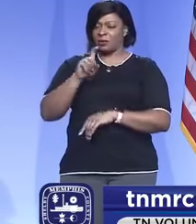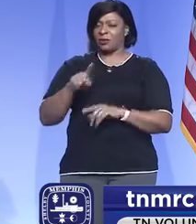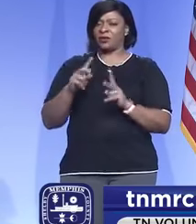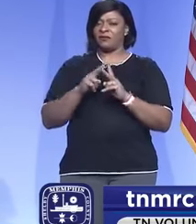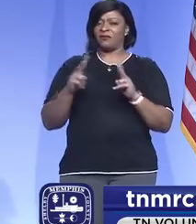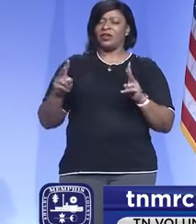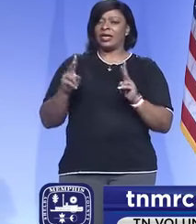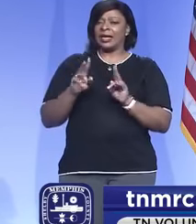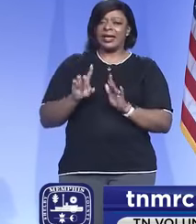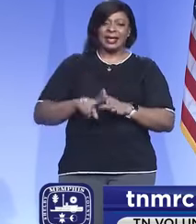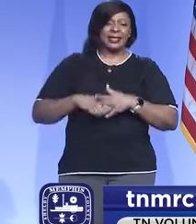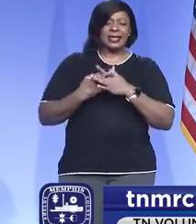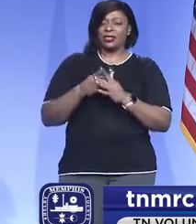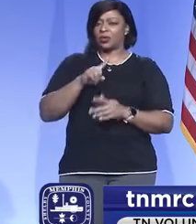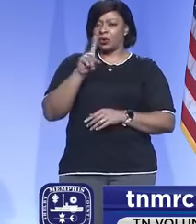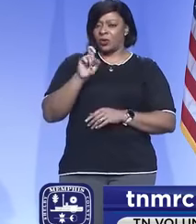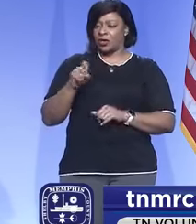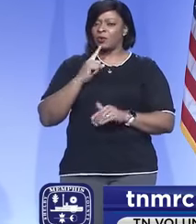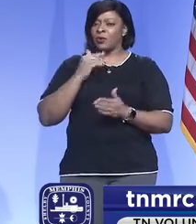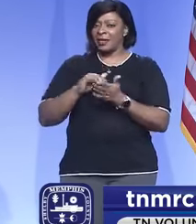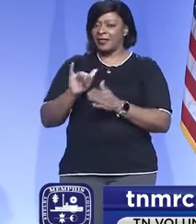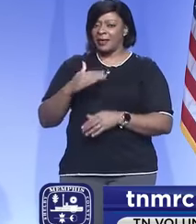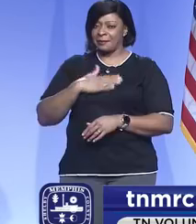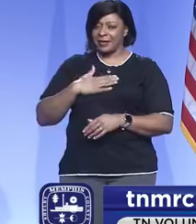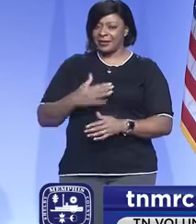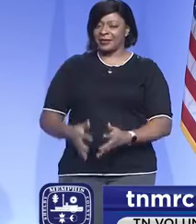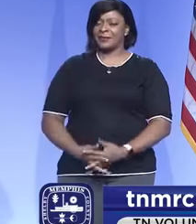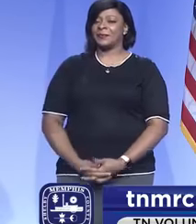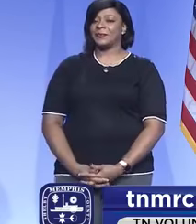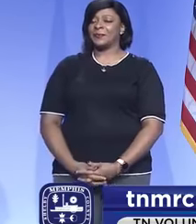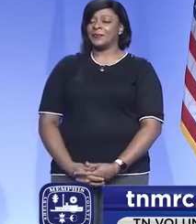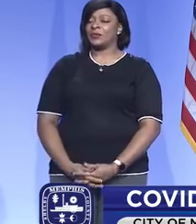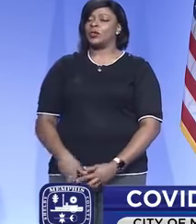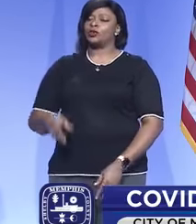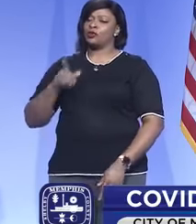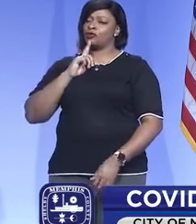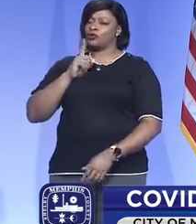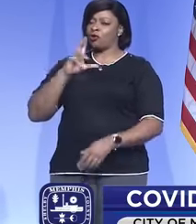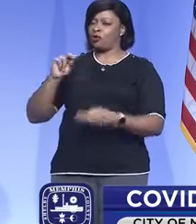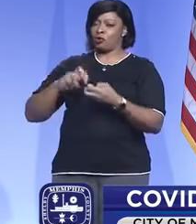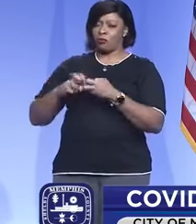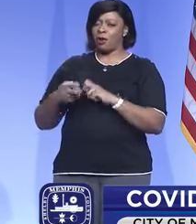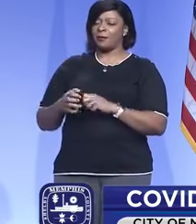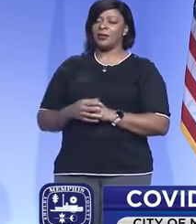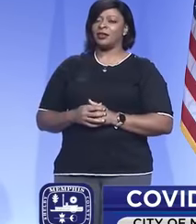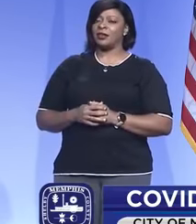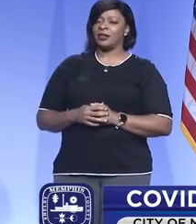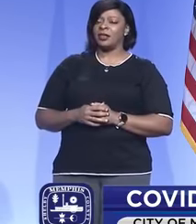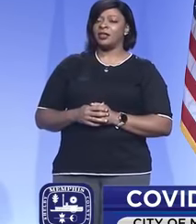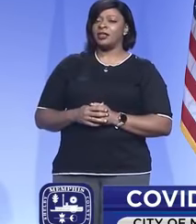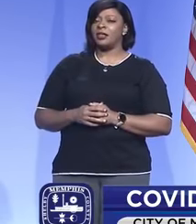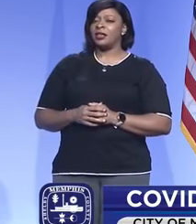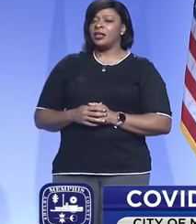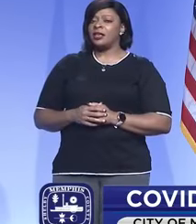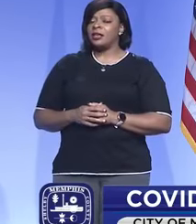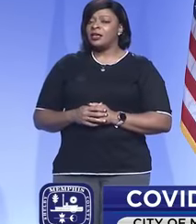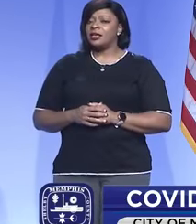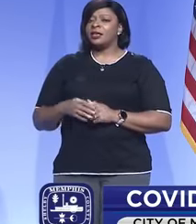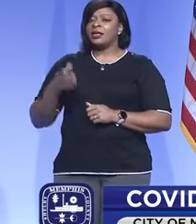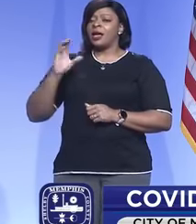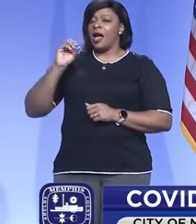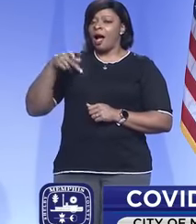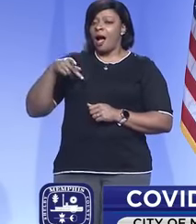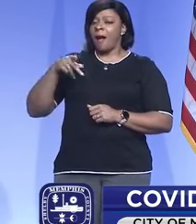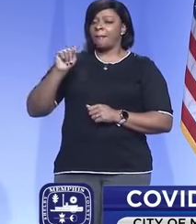very initial question, if you could repeat that. Sure, no problem. In their op-ed, these